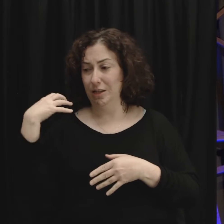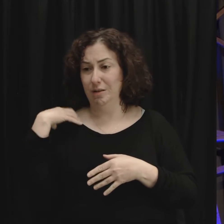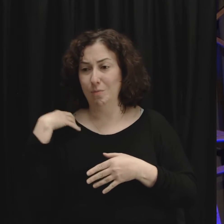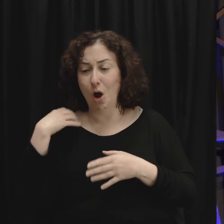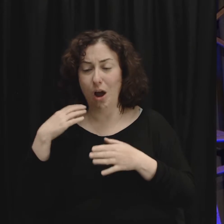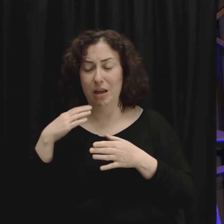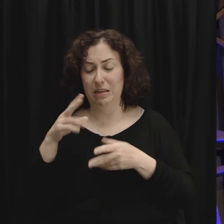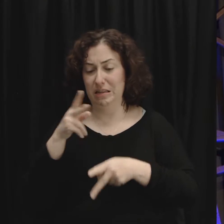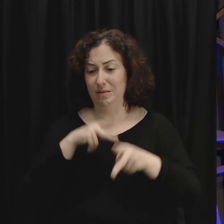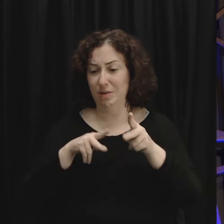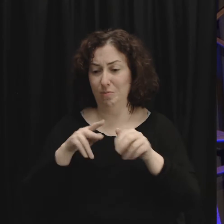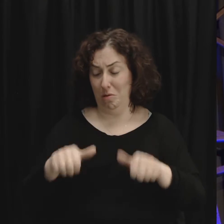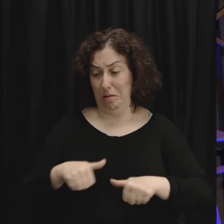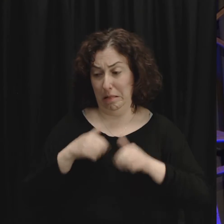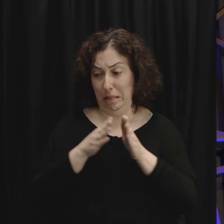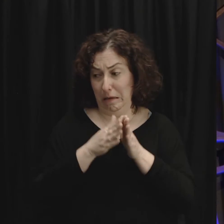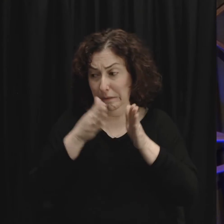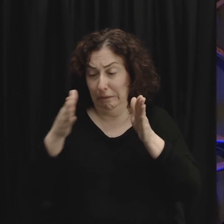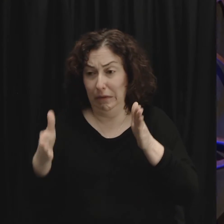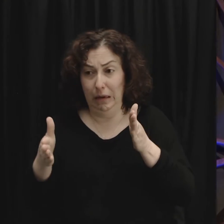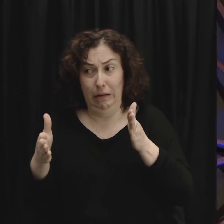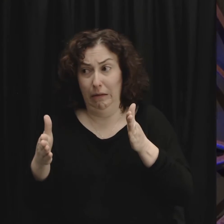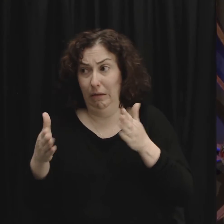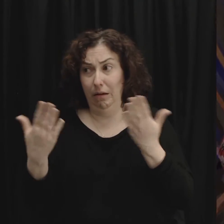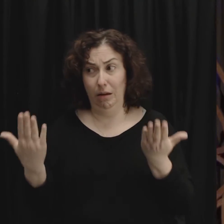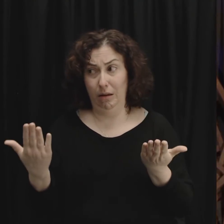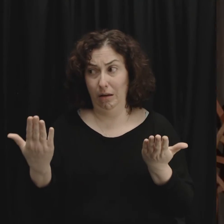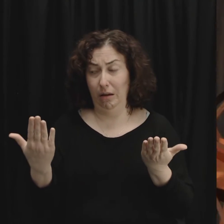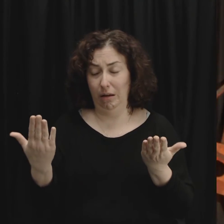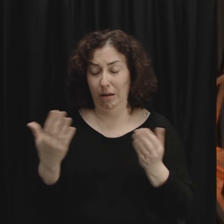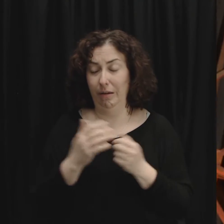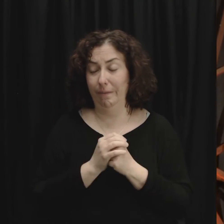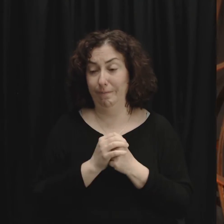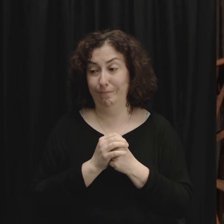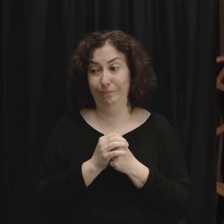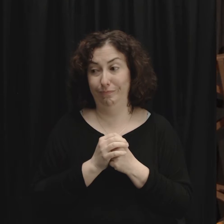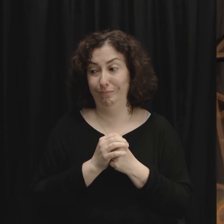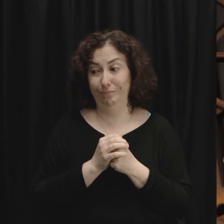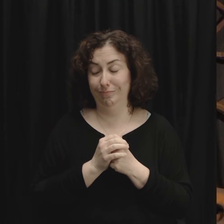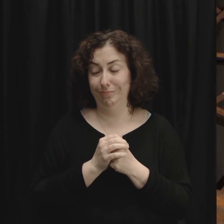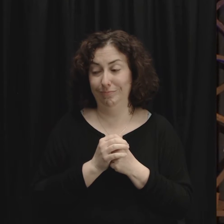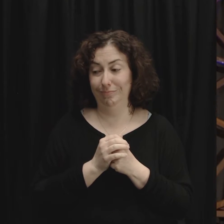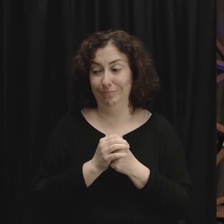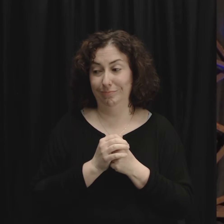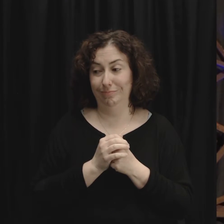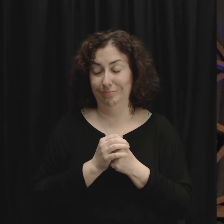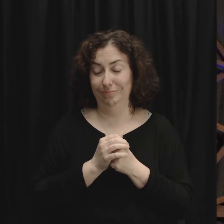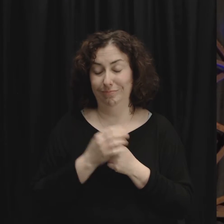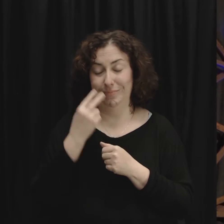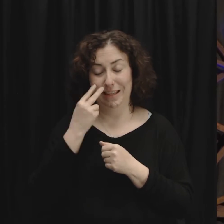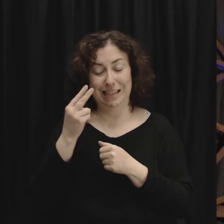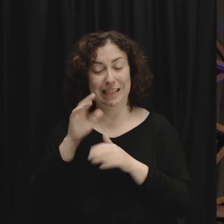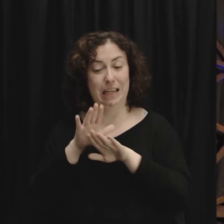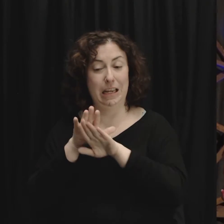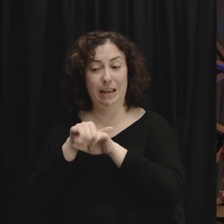work and instead of them seeing ambassadors representing Christ well they see hypocrites who are emotionally unhealthy